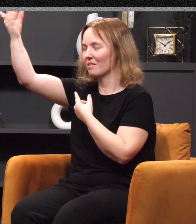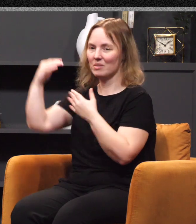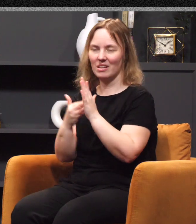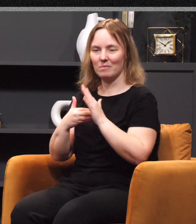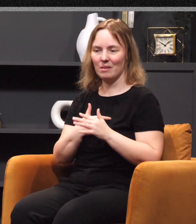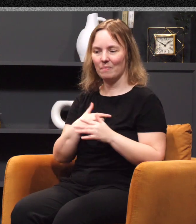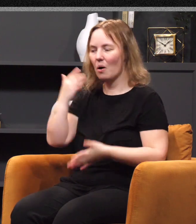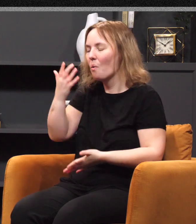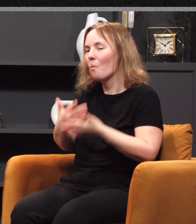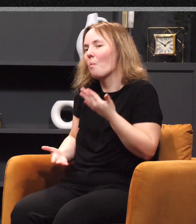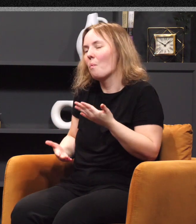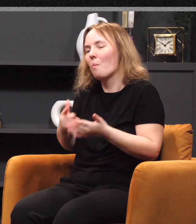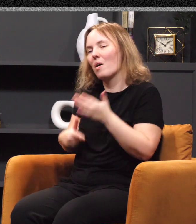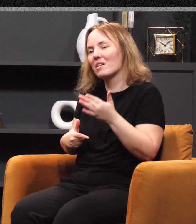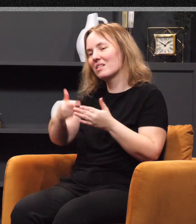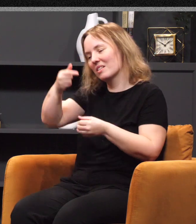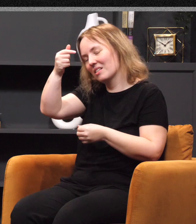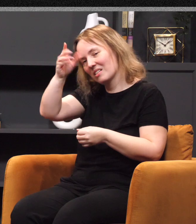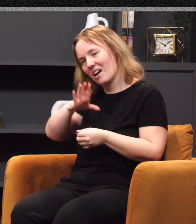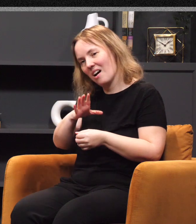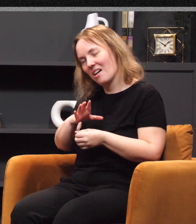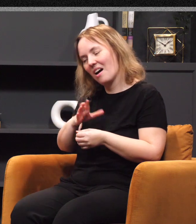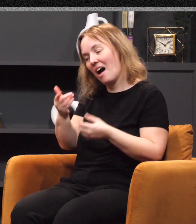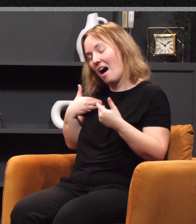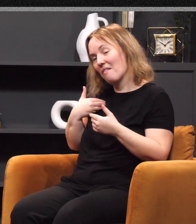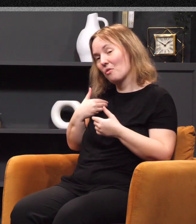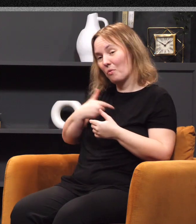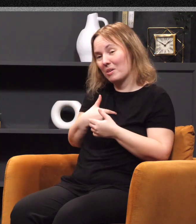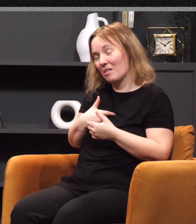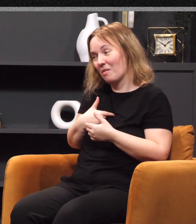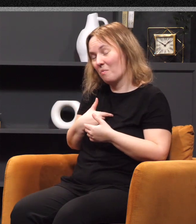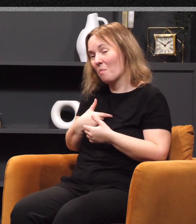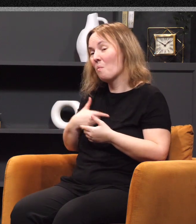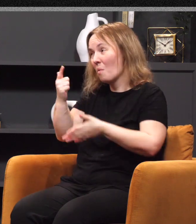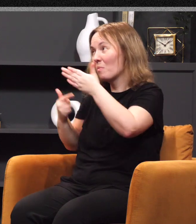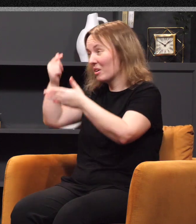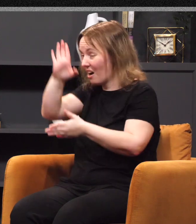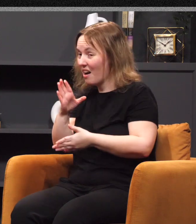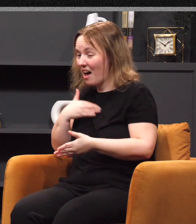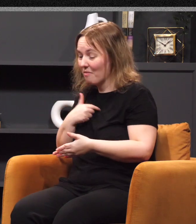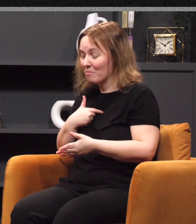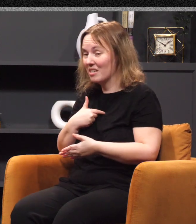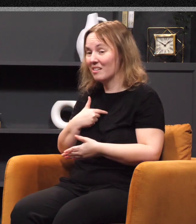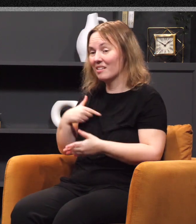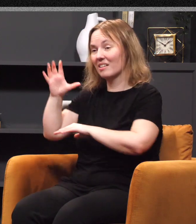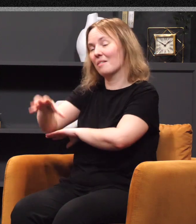What does God have for me? What would He have me actually take hold of? That's why Paul says we need to keep working to complete our salvation.